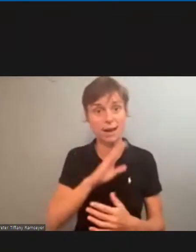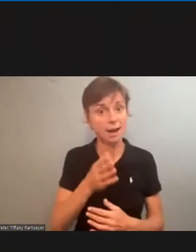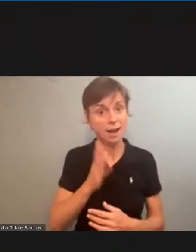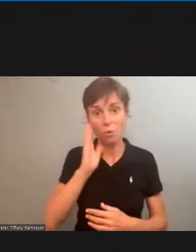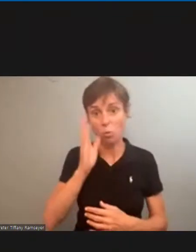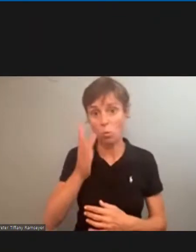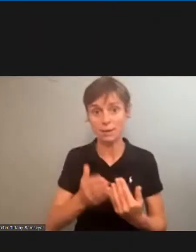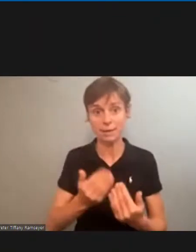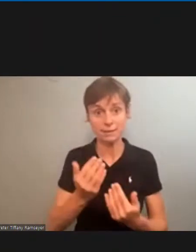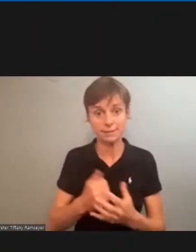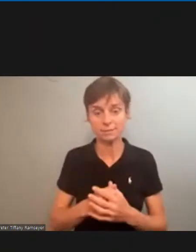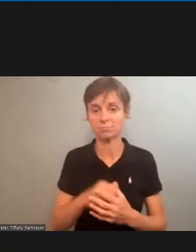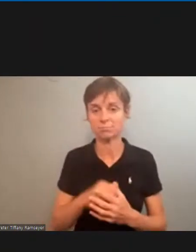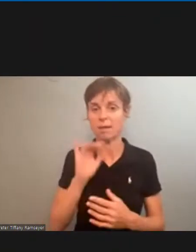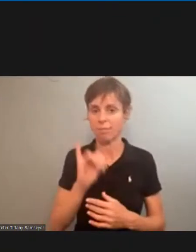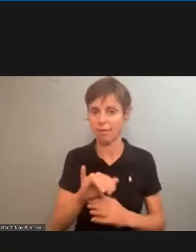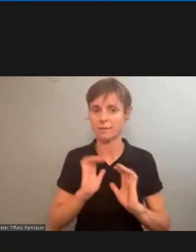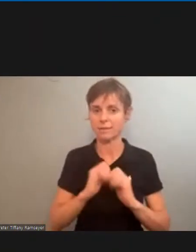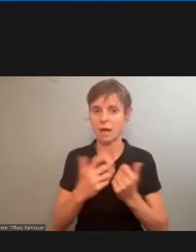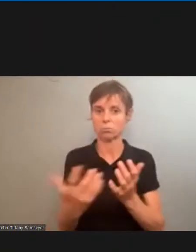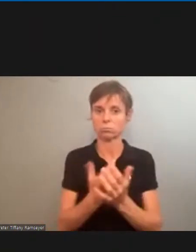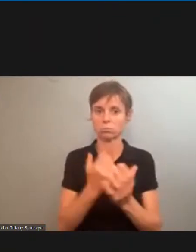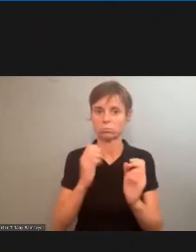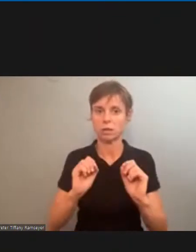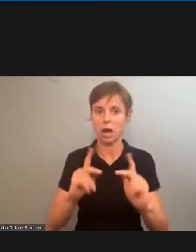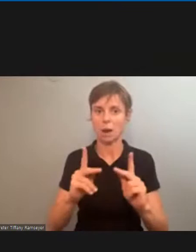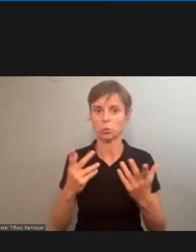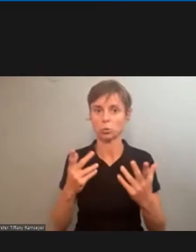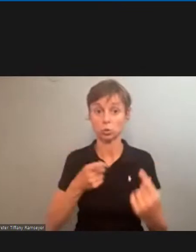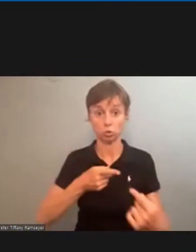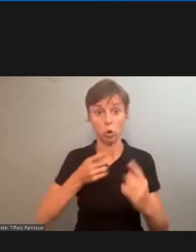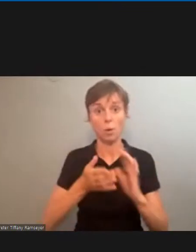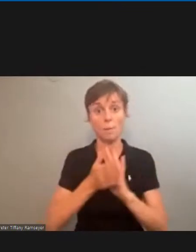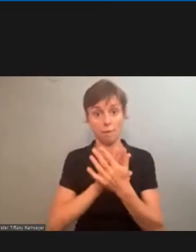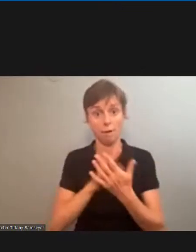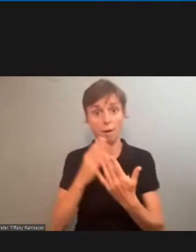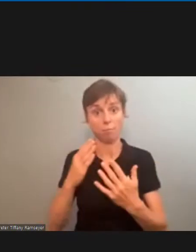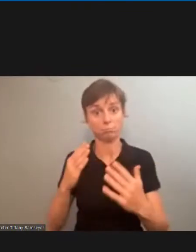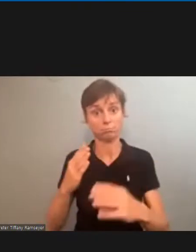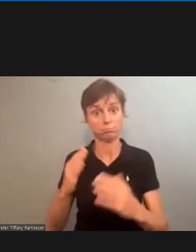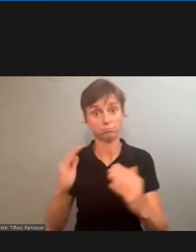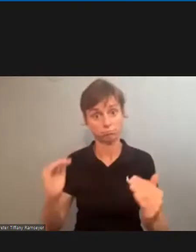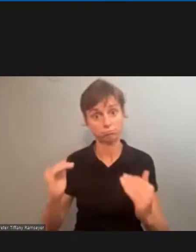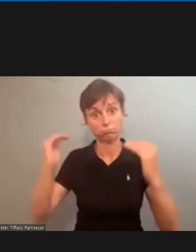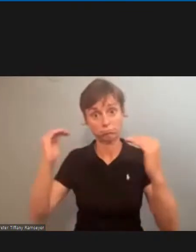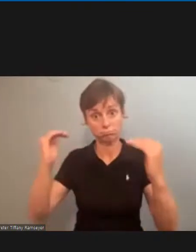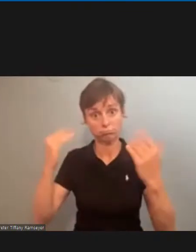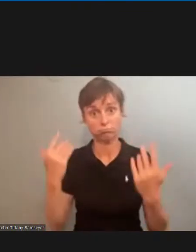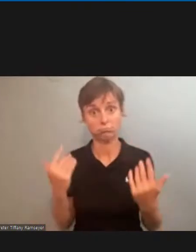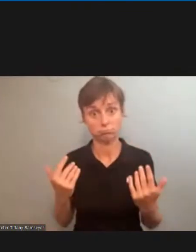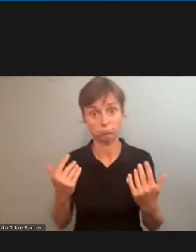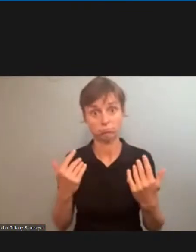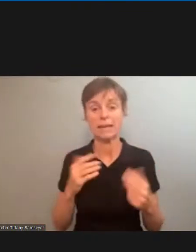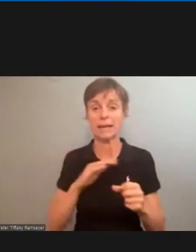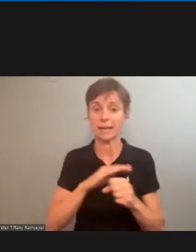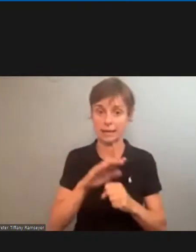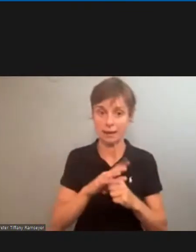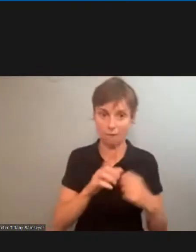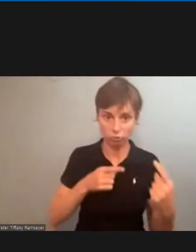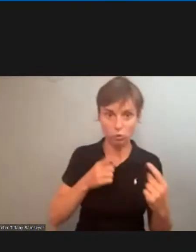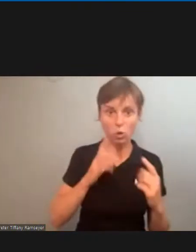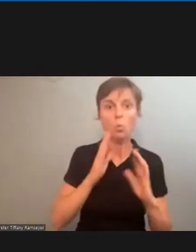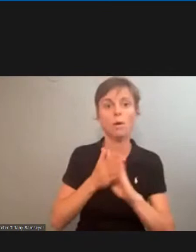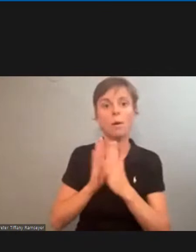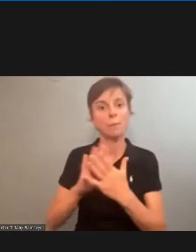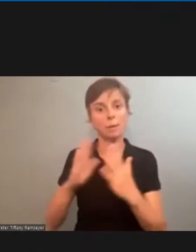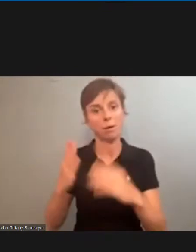it's part of the opportunity that struggle can bring progress uh and enough struggle will bring progress